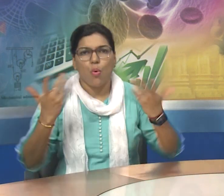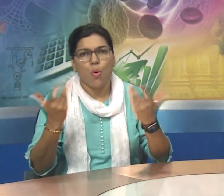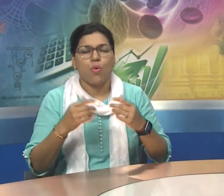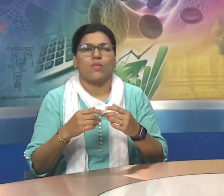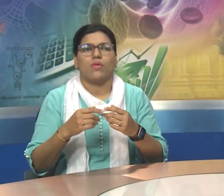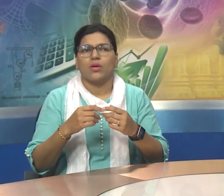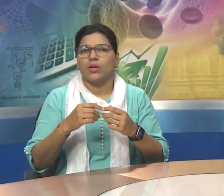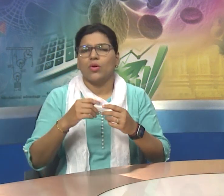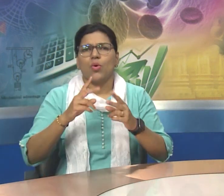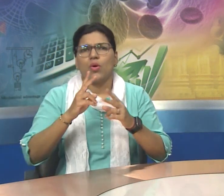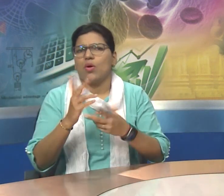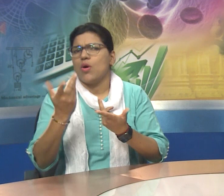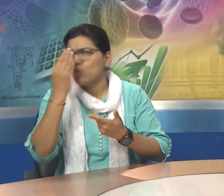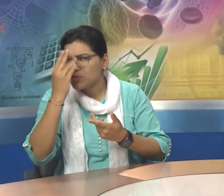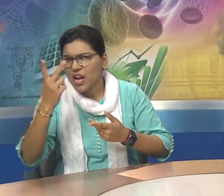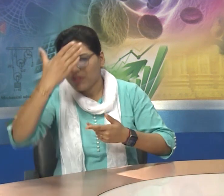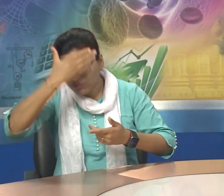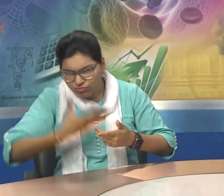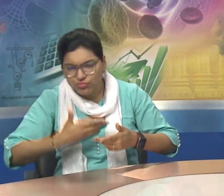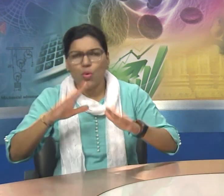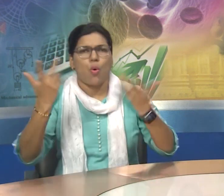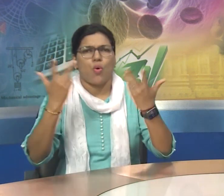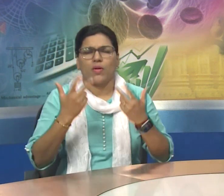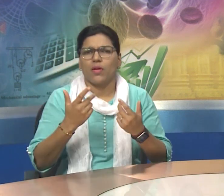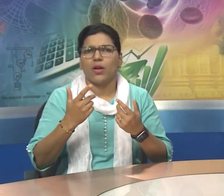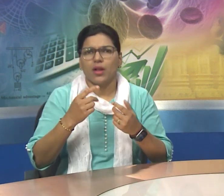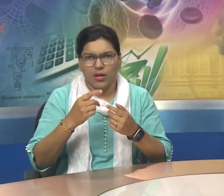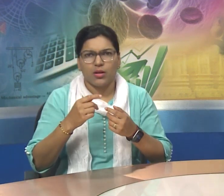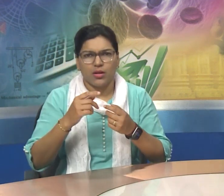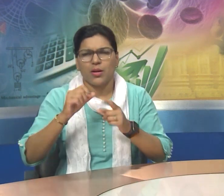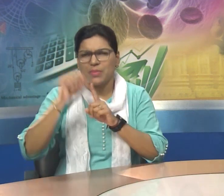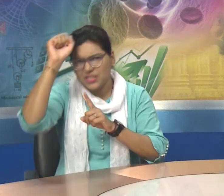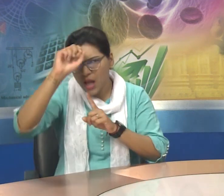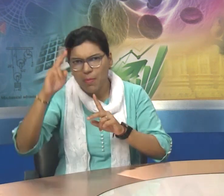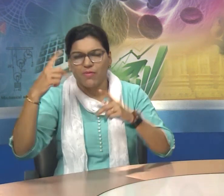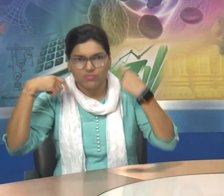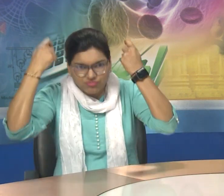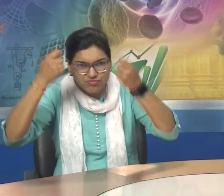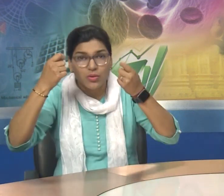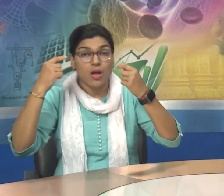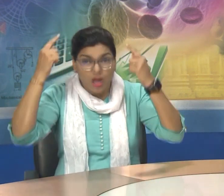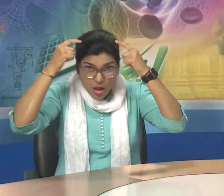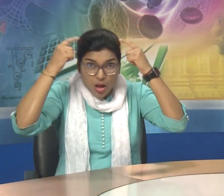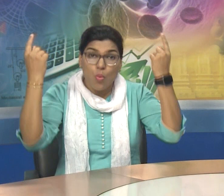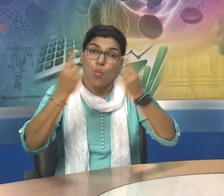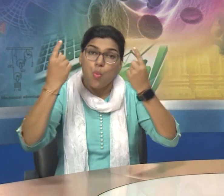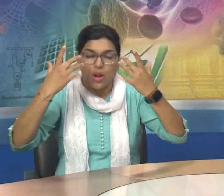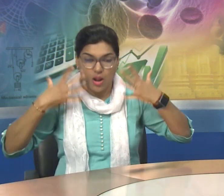or after marriage. Whale is a process